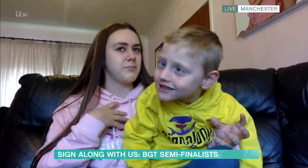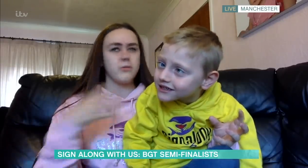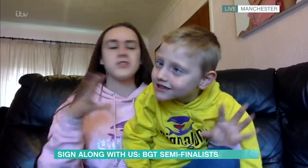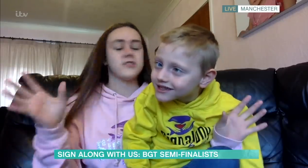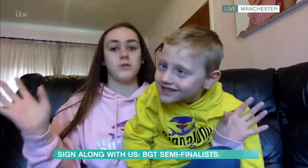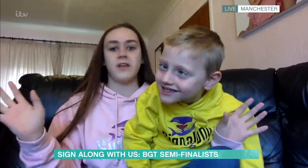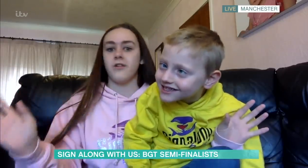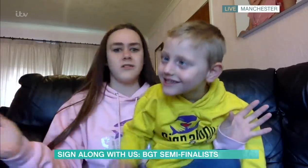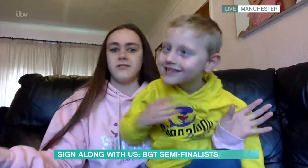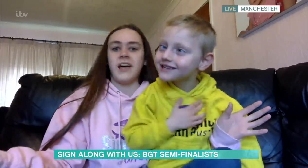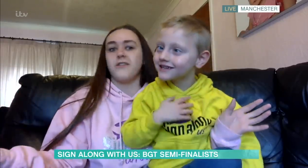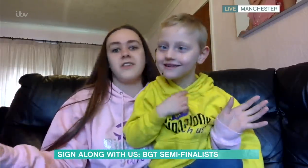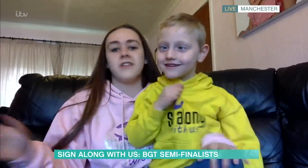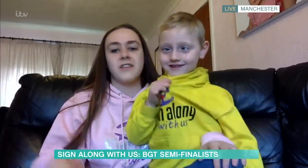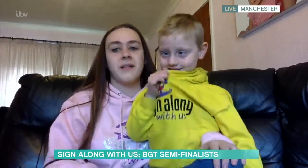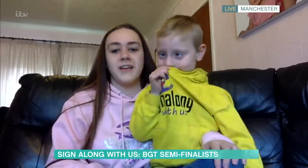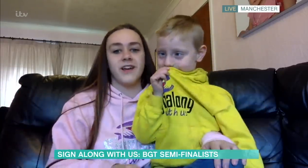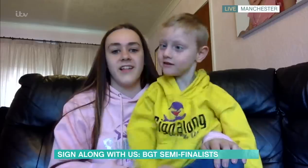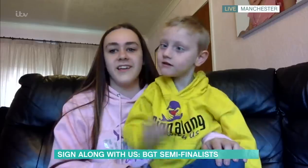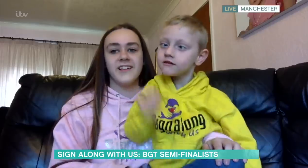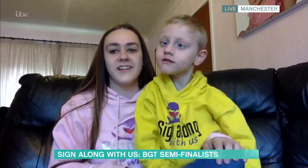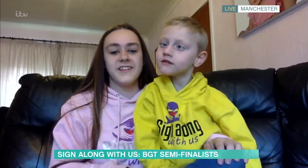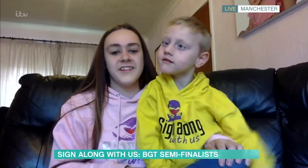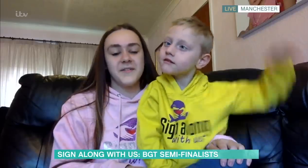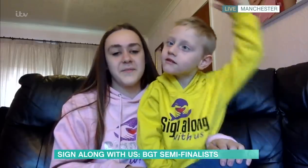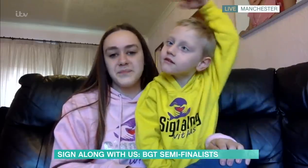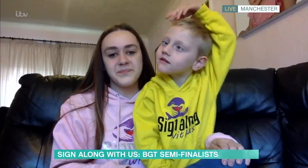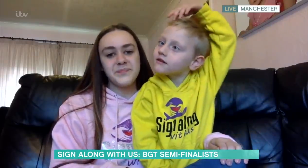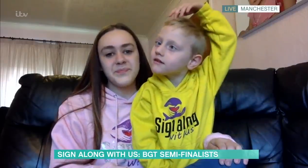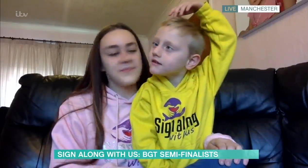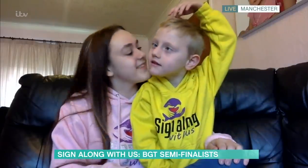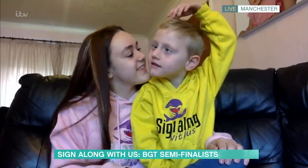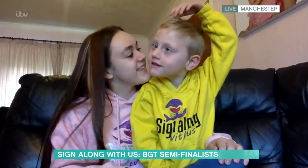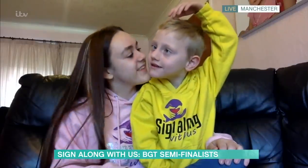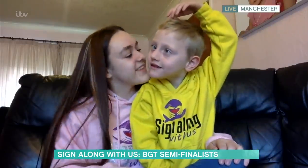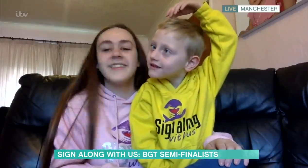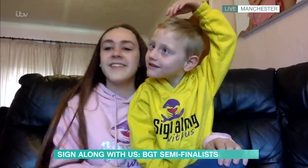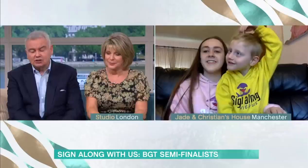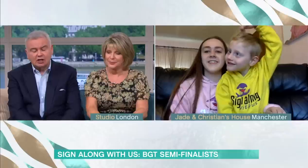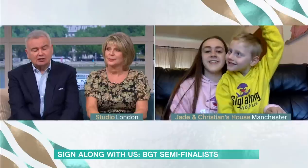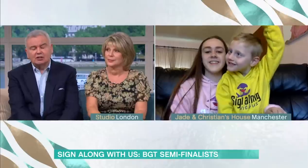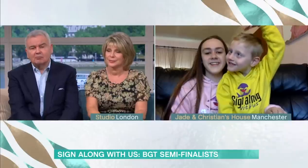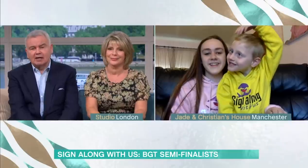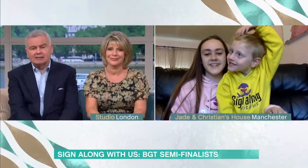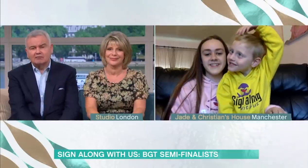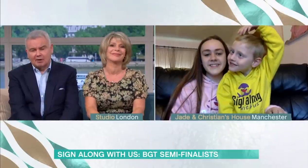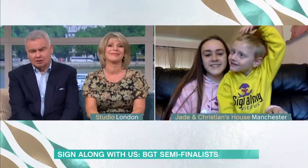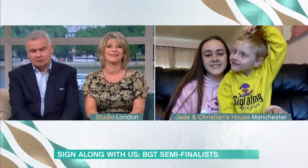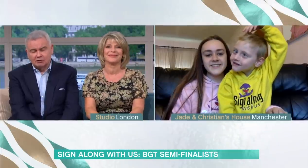But it was just so different, like nothing you could explain really. Do you know, Jed, you are such an impressive person. You